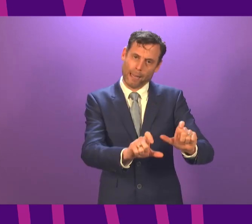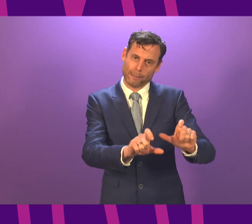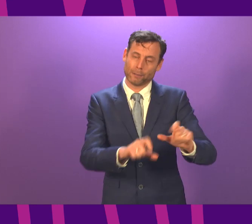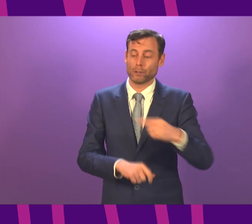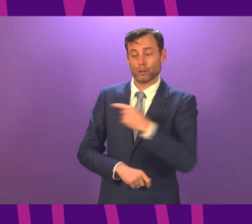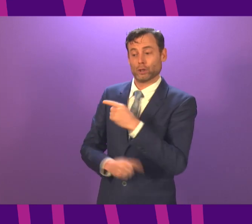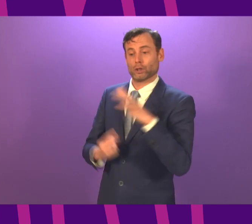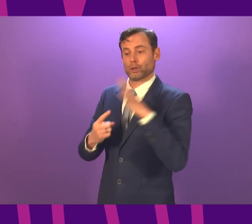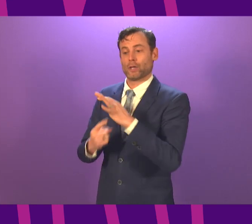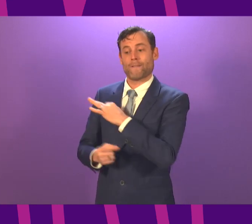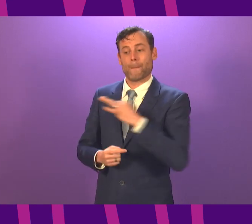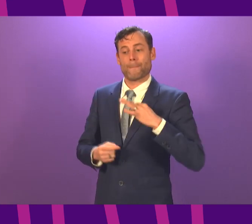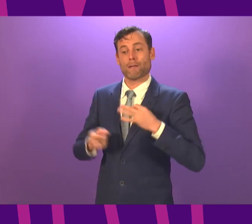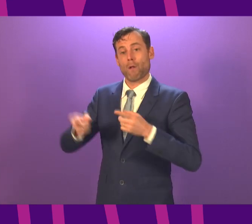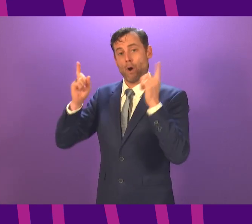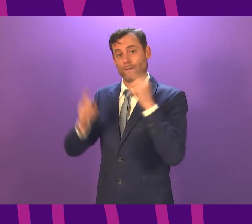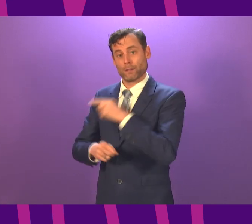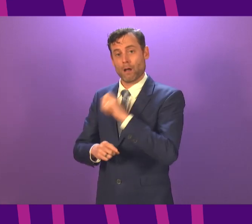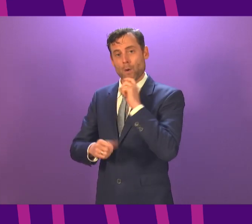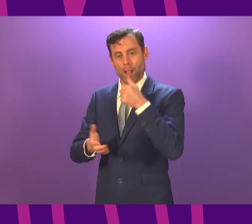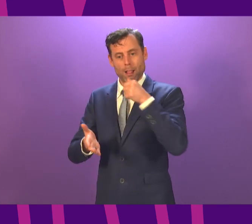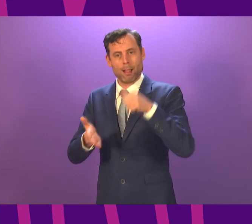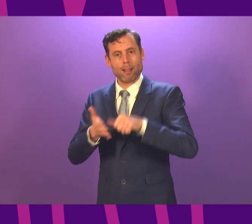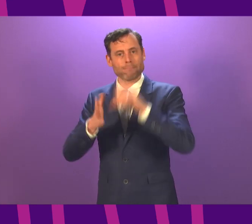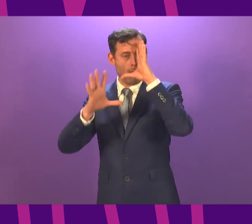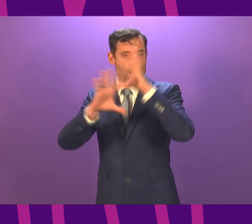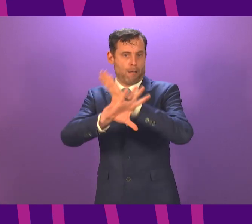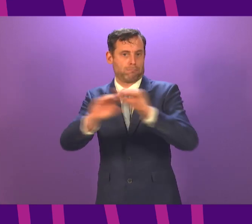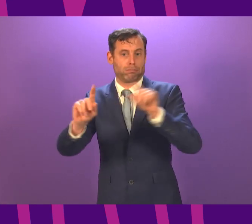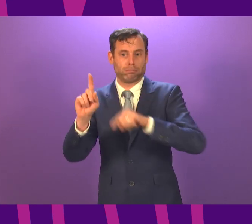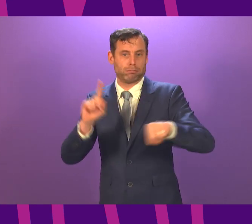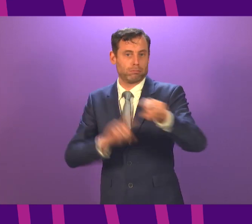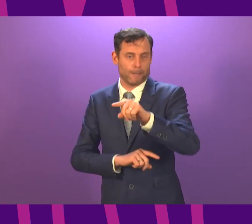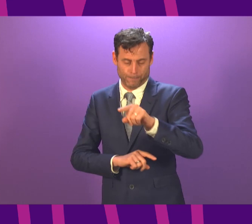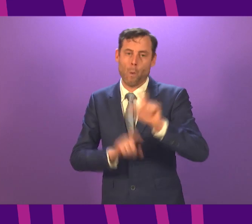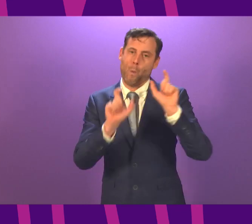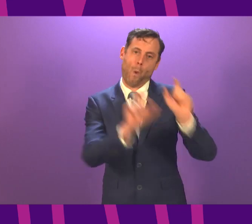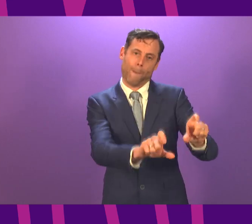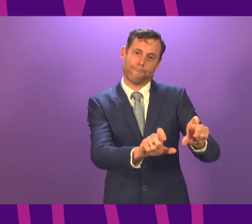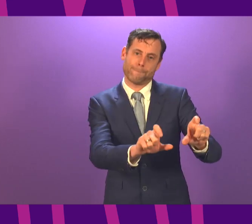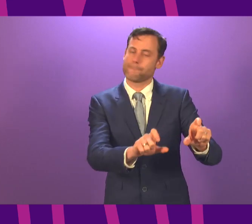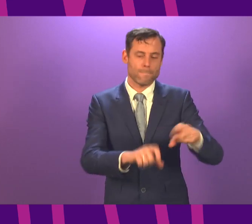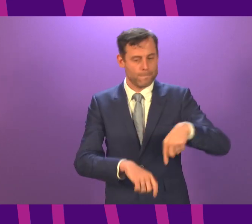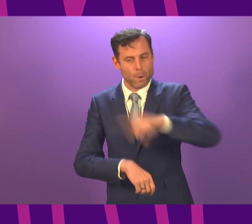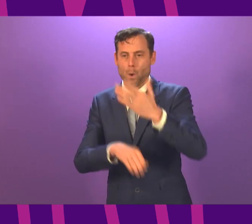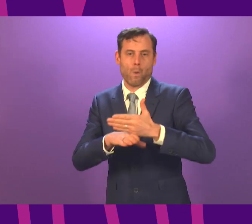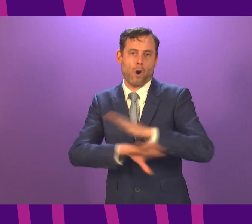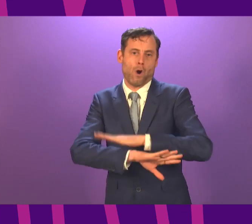is writing to everyone who falls into this category, and his letter will count as a fit note for those who need it. Unlike